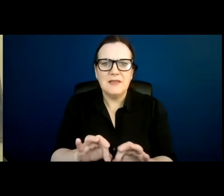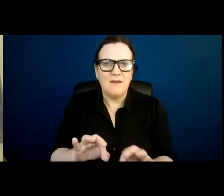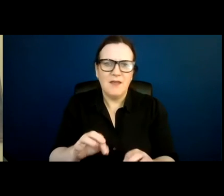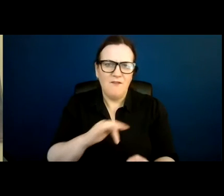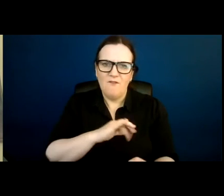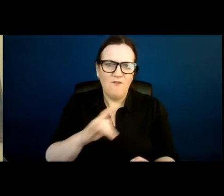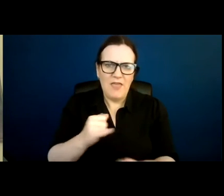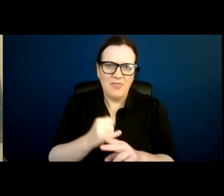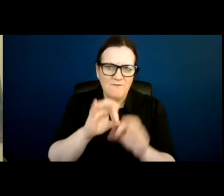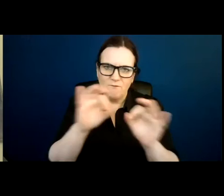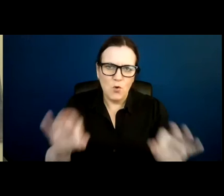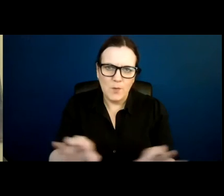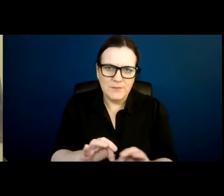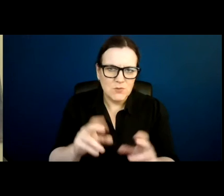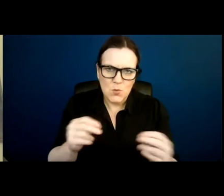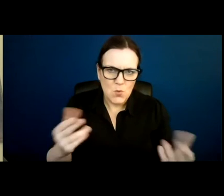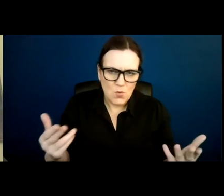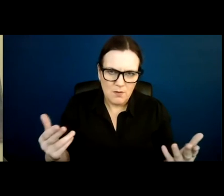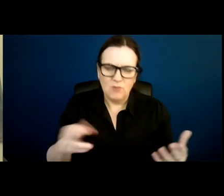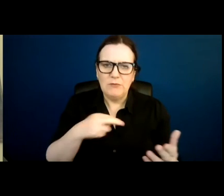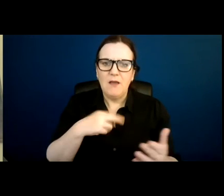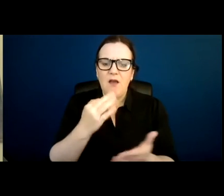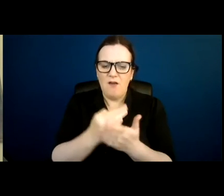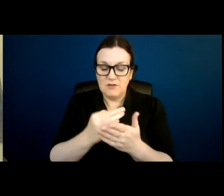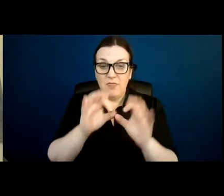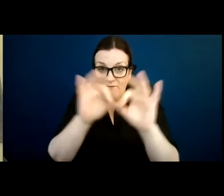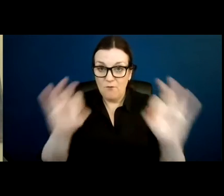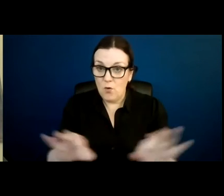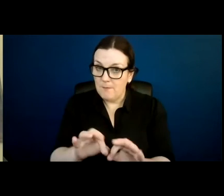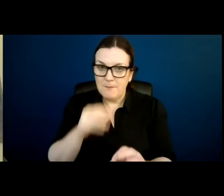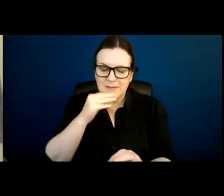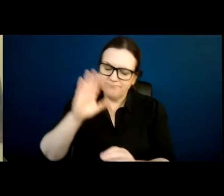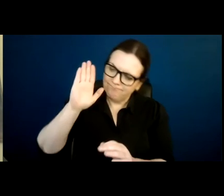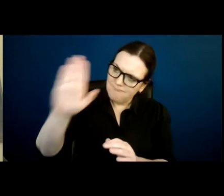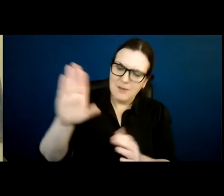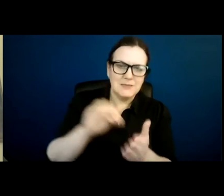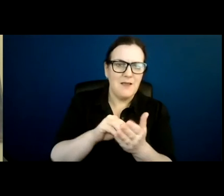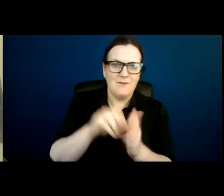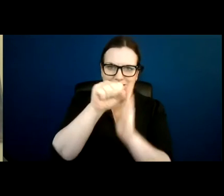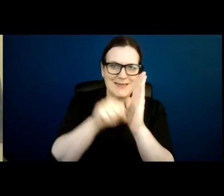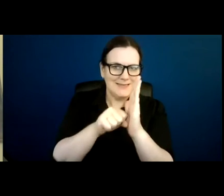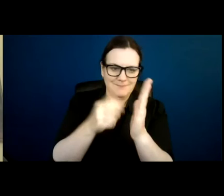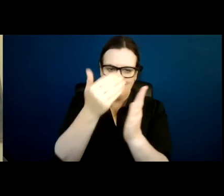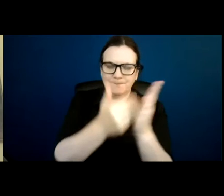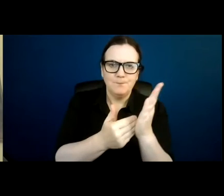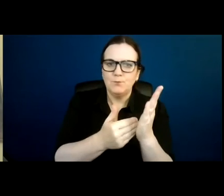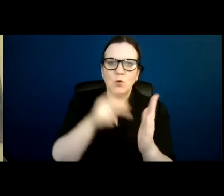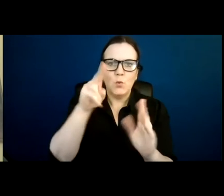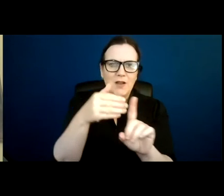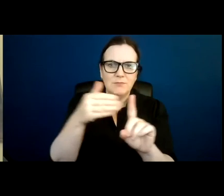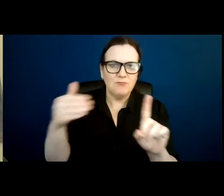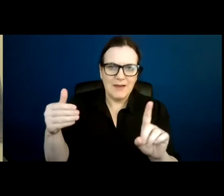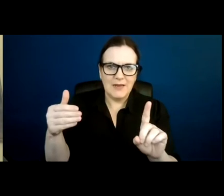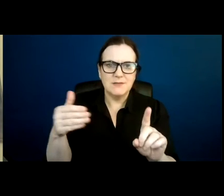worse, the form is often statutorily mandated. In other words, you cannot be recognized as